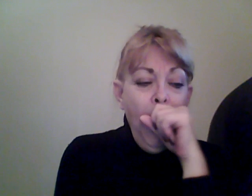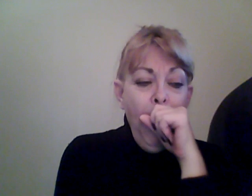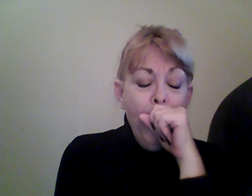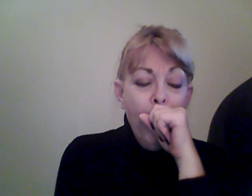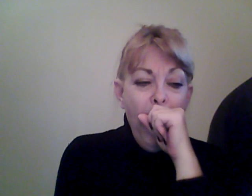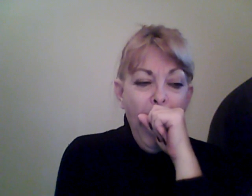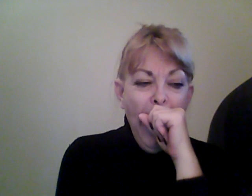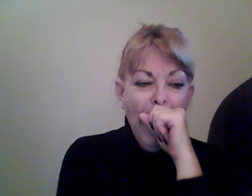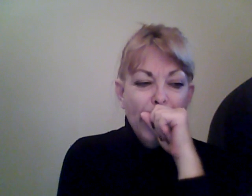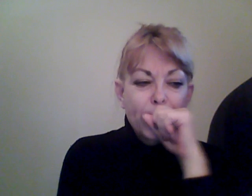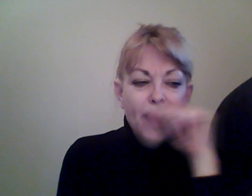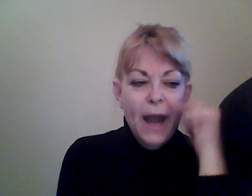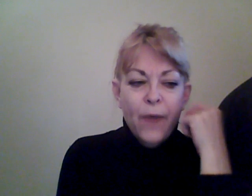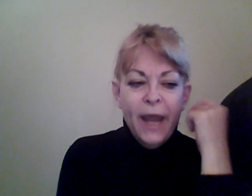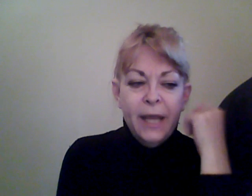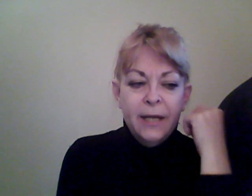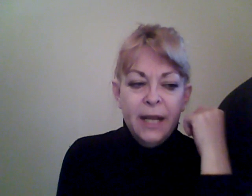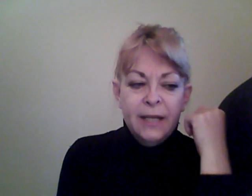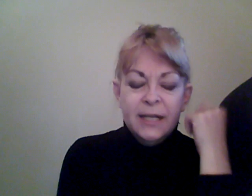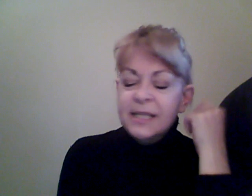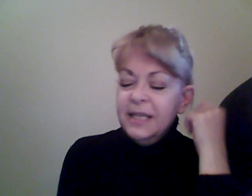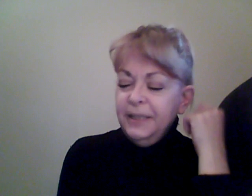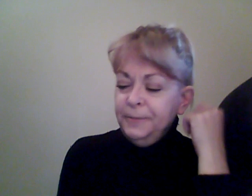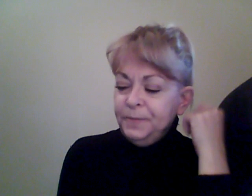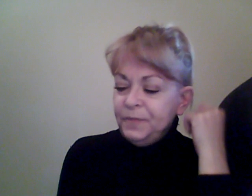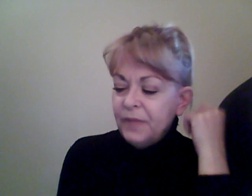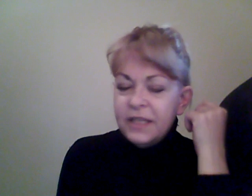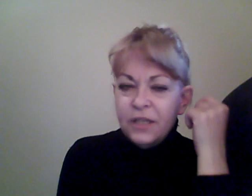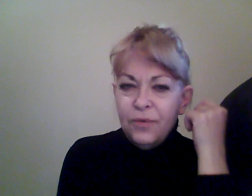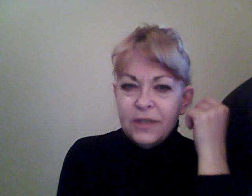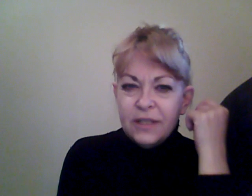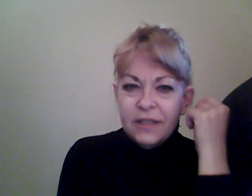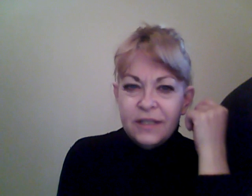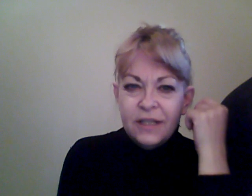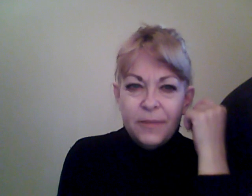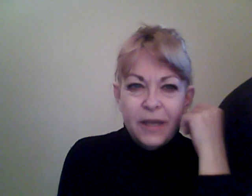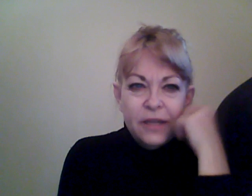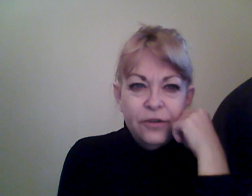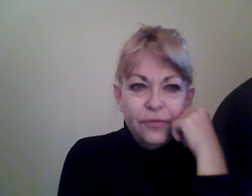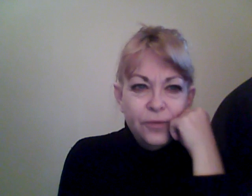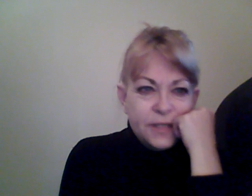by awakening to see, I still wasn't listening to my inner voice.